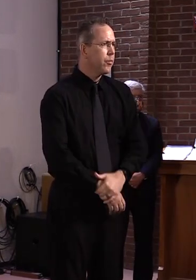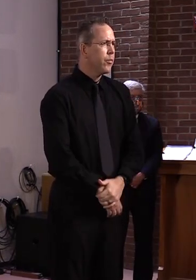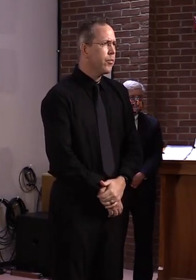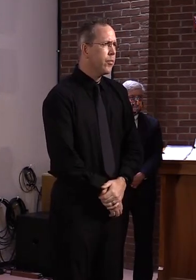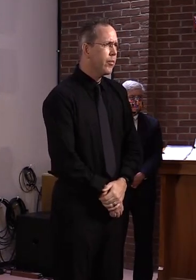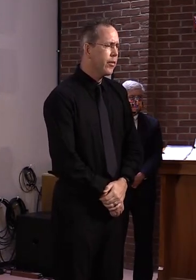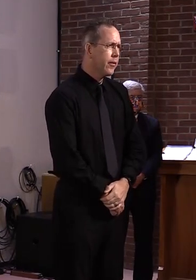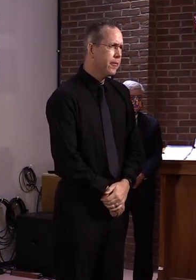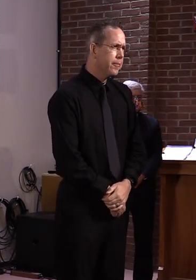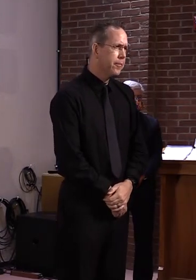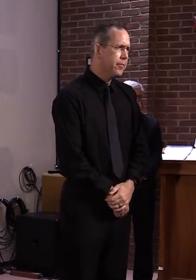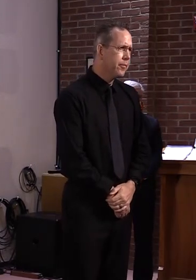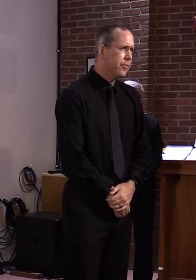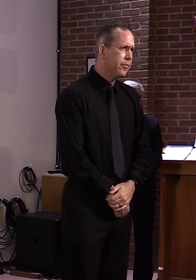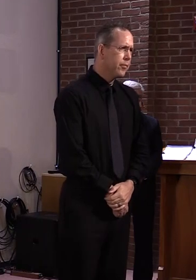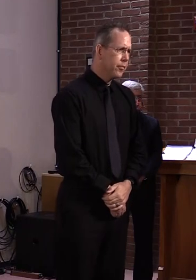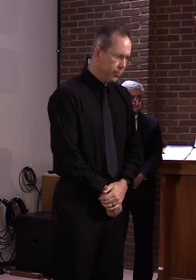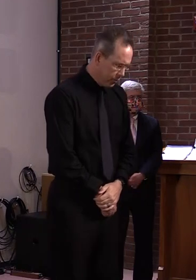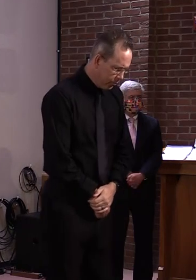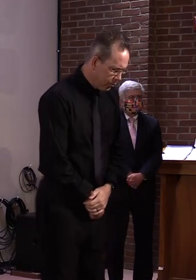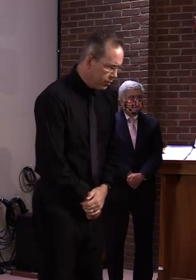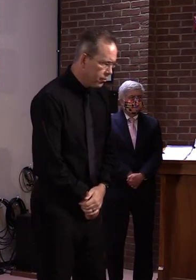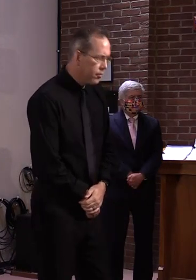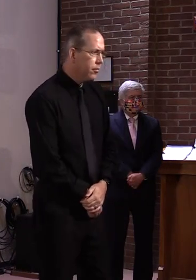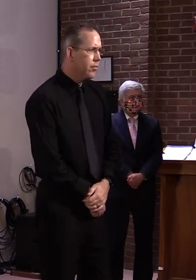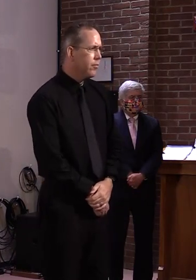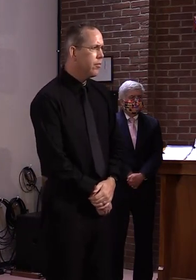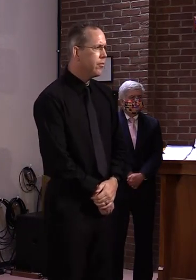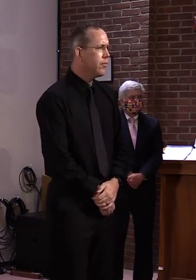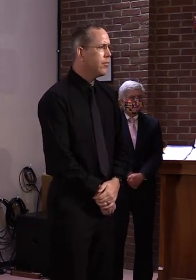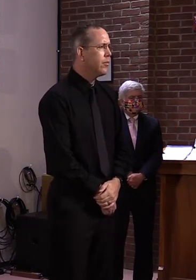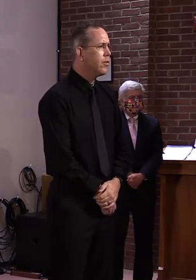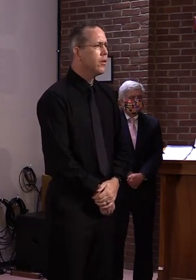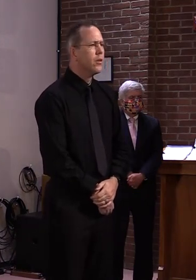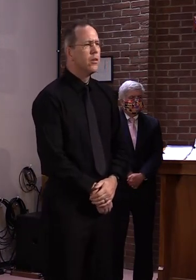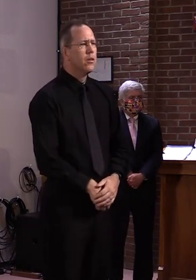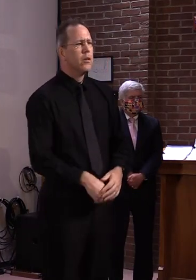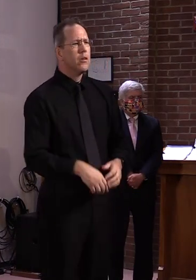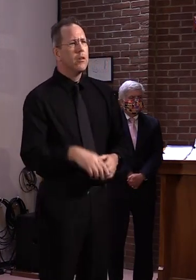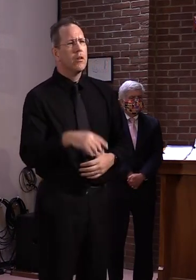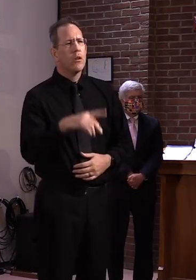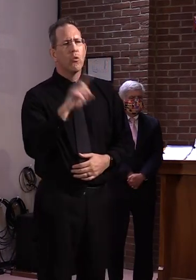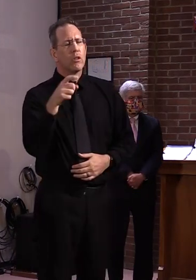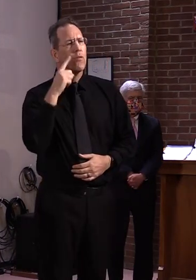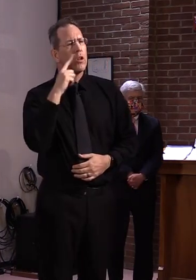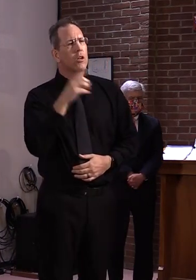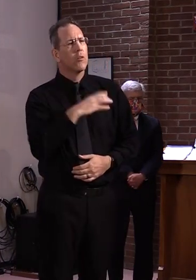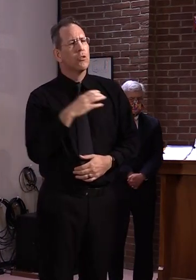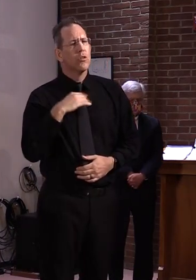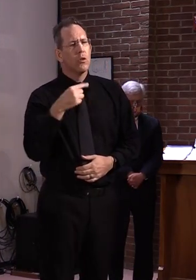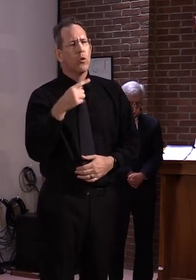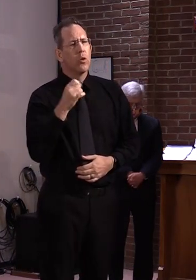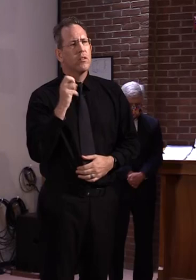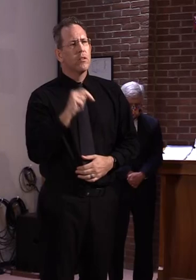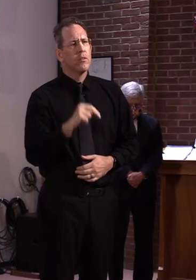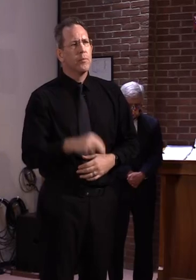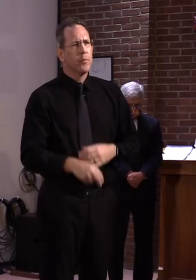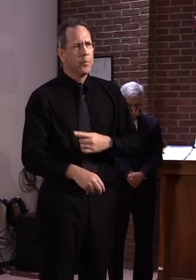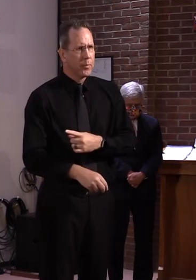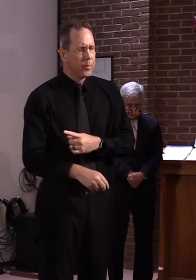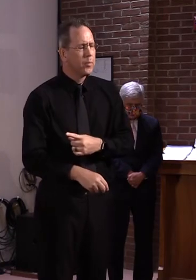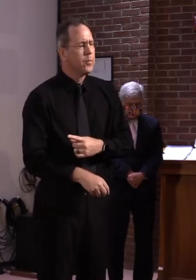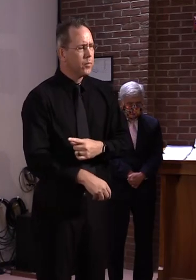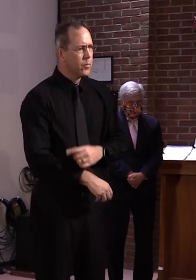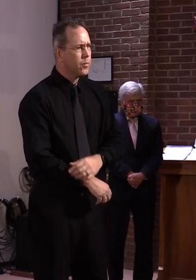Thank you. it's my team. Question for Commissioner Goldstein. So, in the application process and the process for